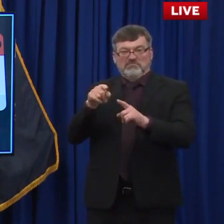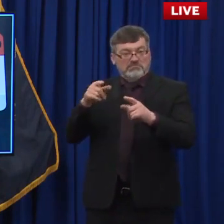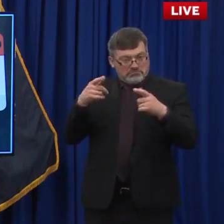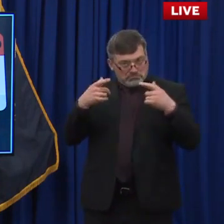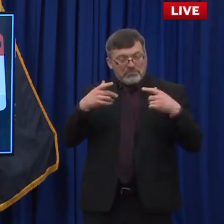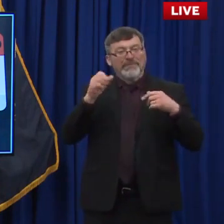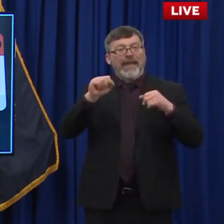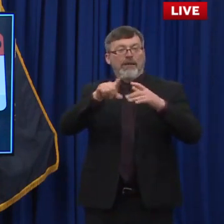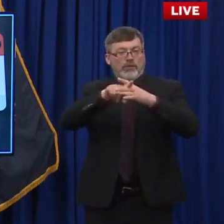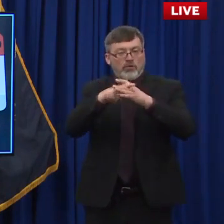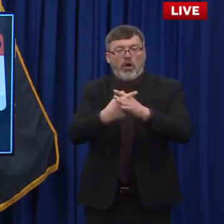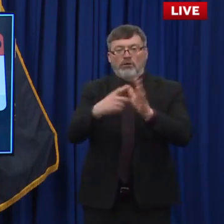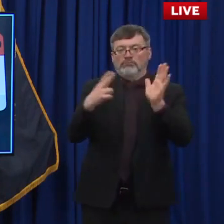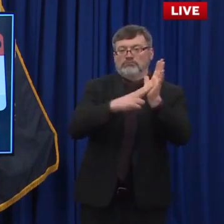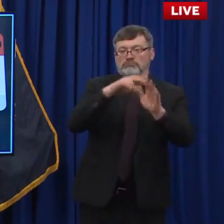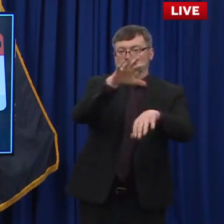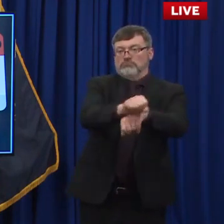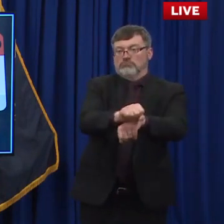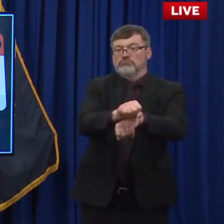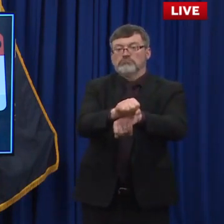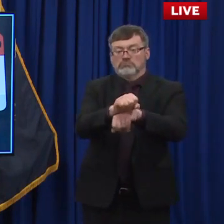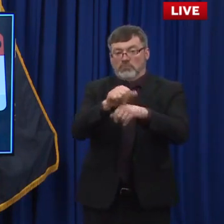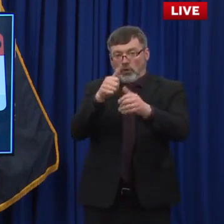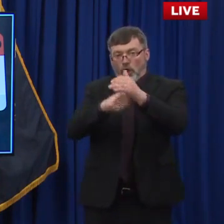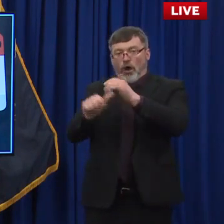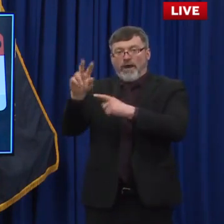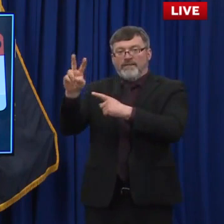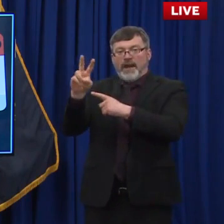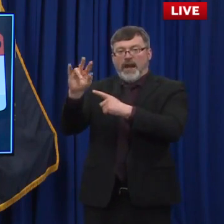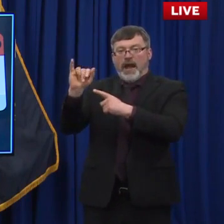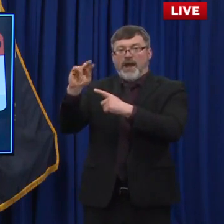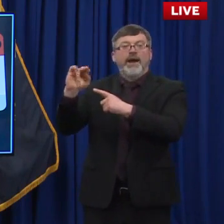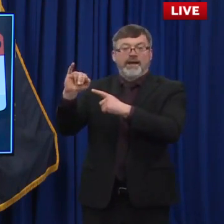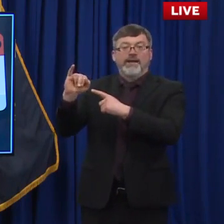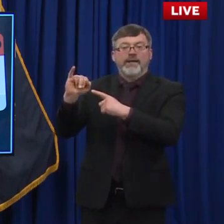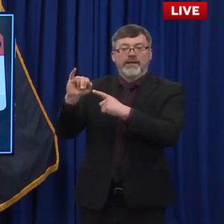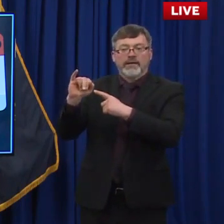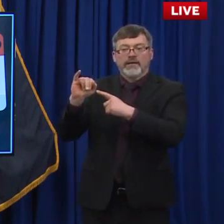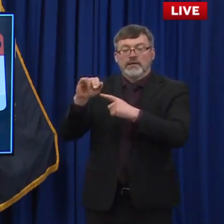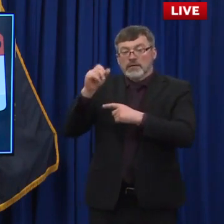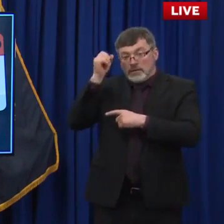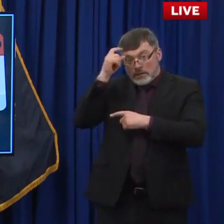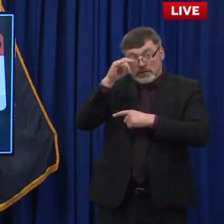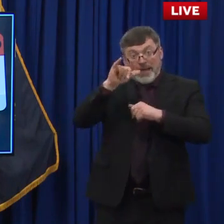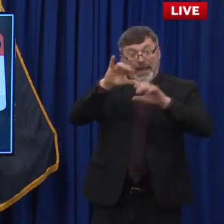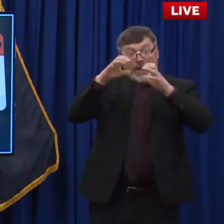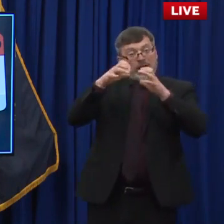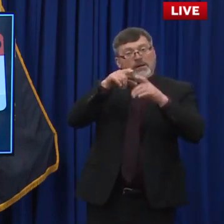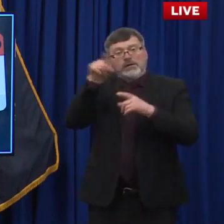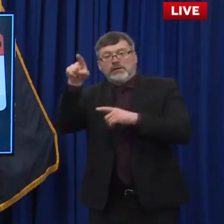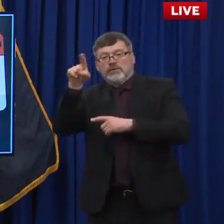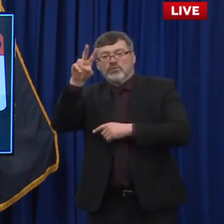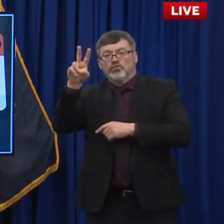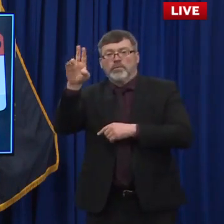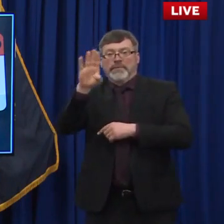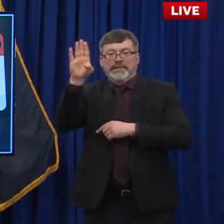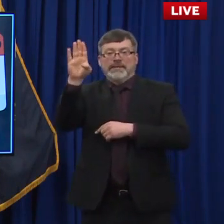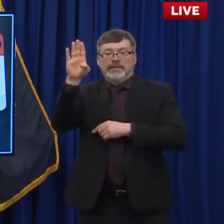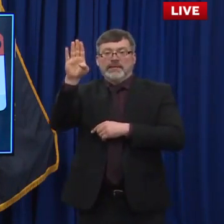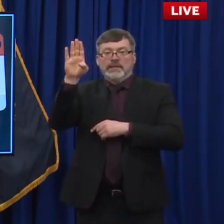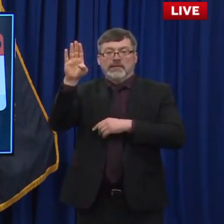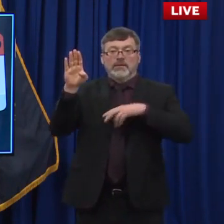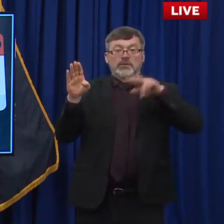to get their vaccine appointments as part of phase two B. So are we going to have the next phase? We're rolling right into it to be